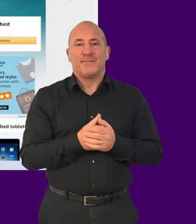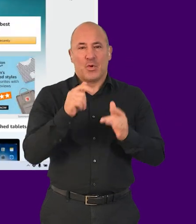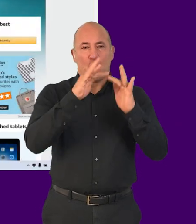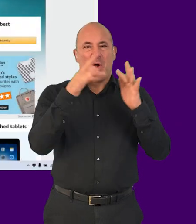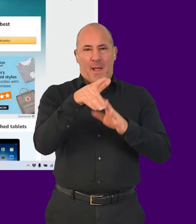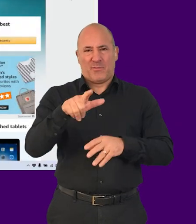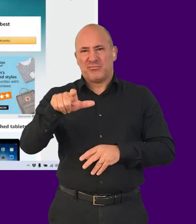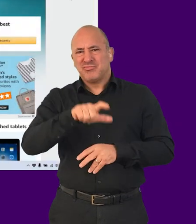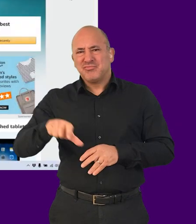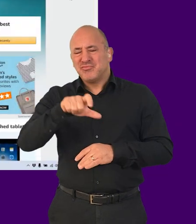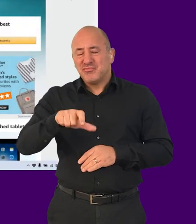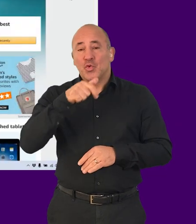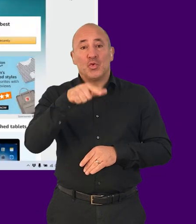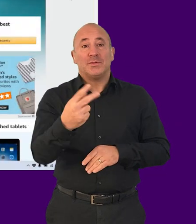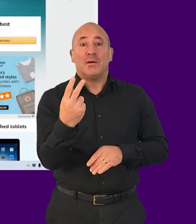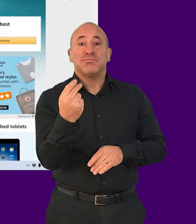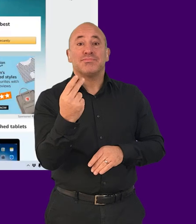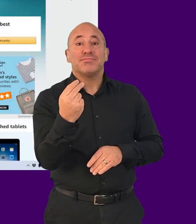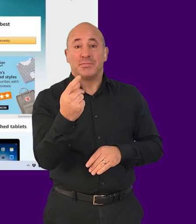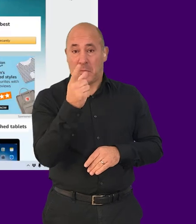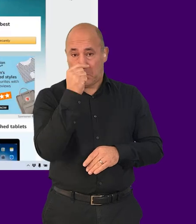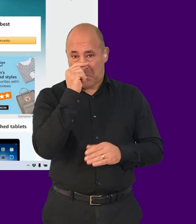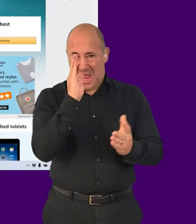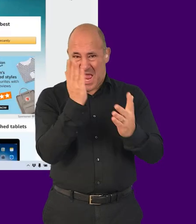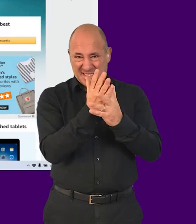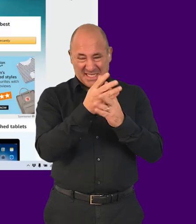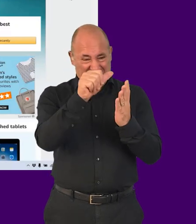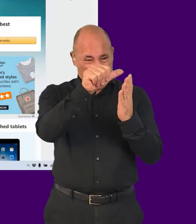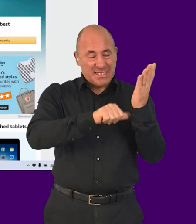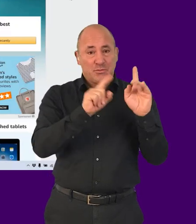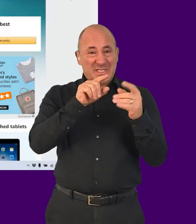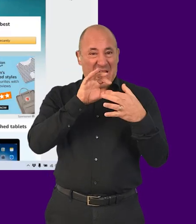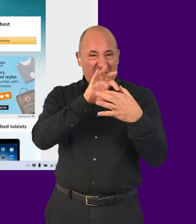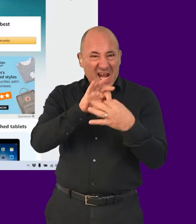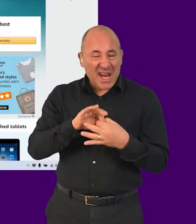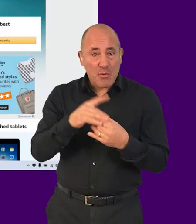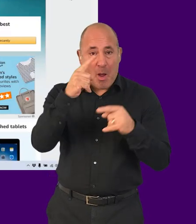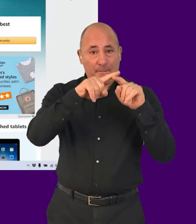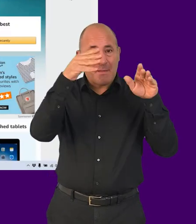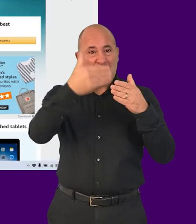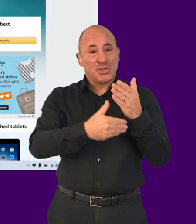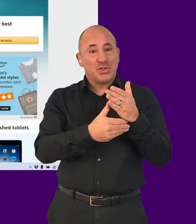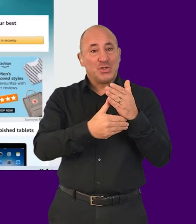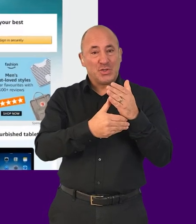content with a screen reader, it is possible to access a list of all links on a page without the surrounding text.